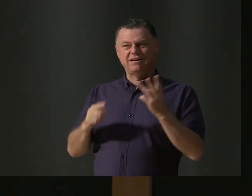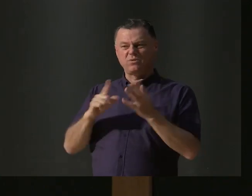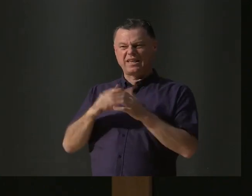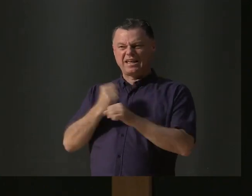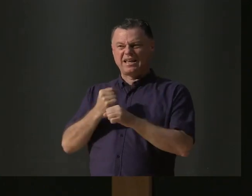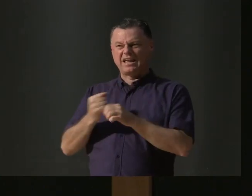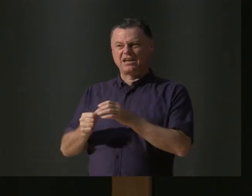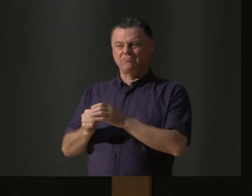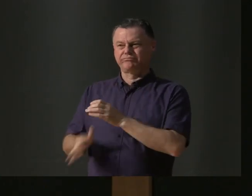a hoax.